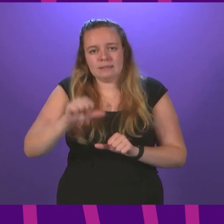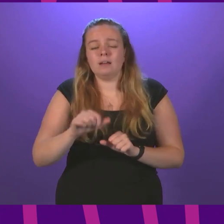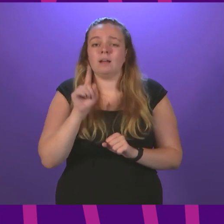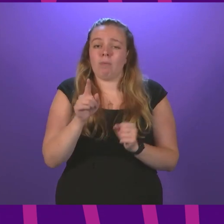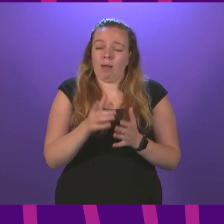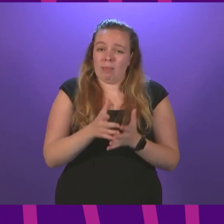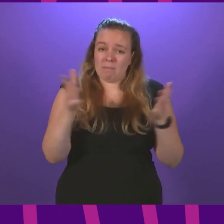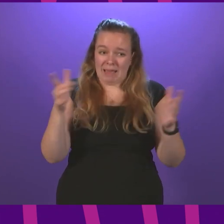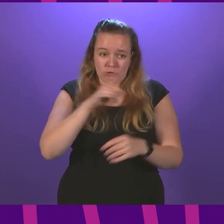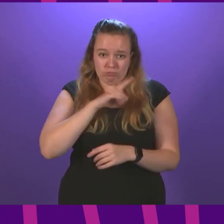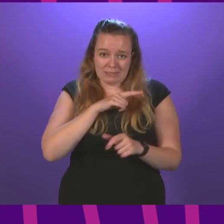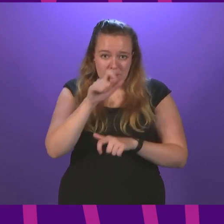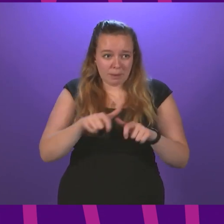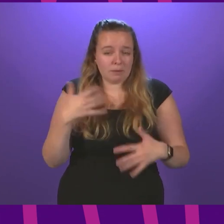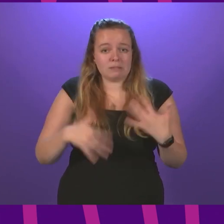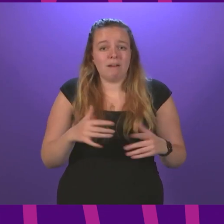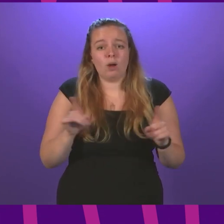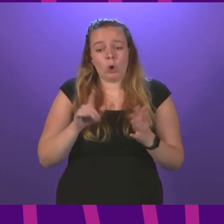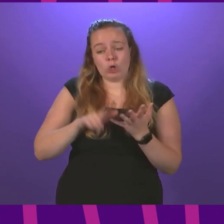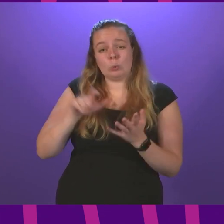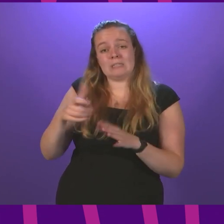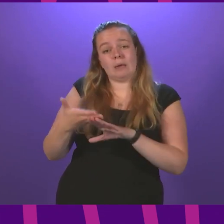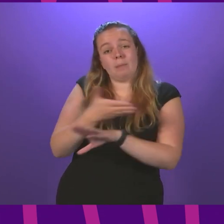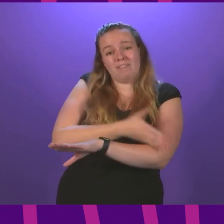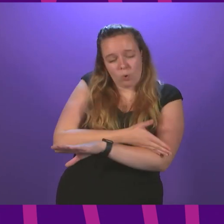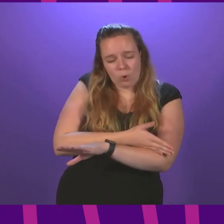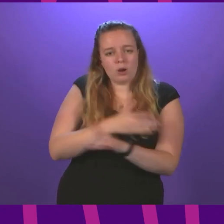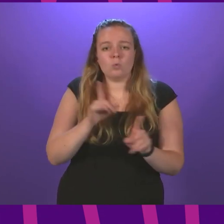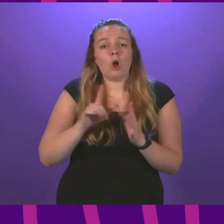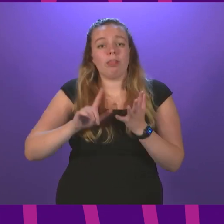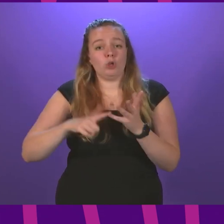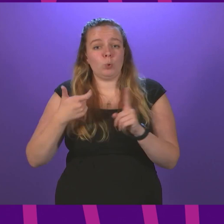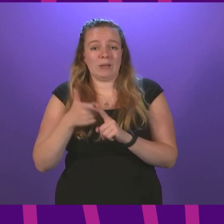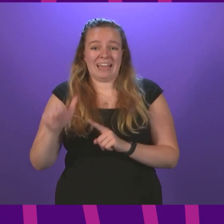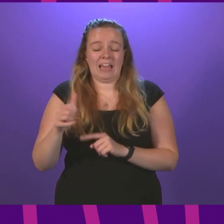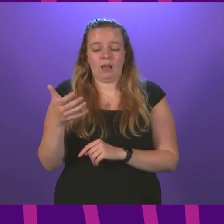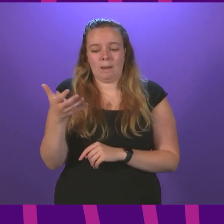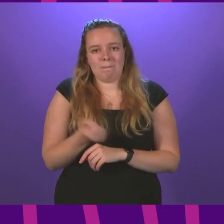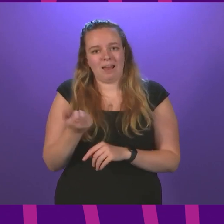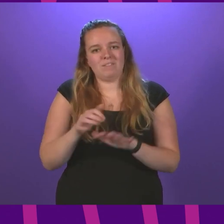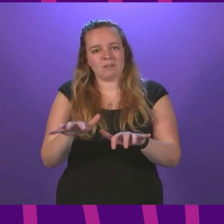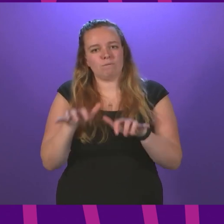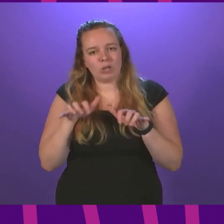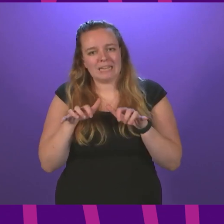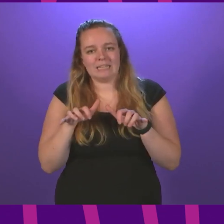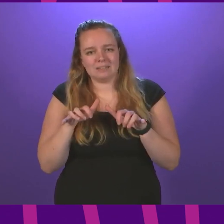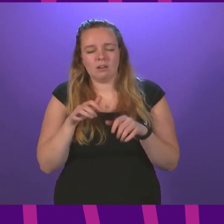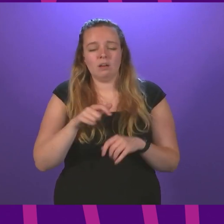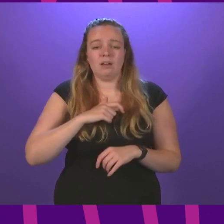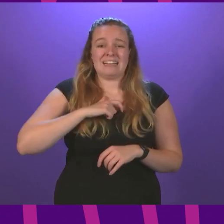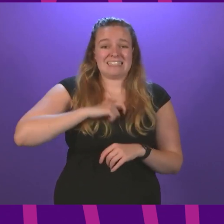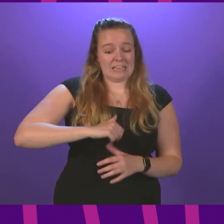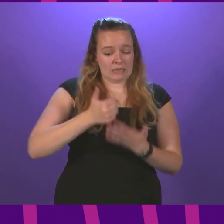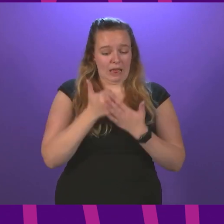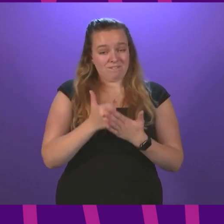major reason for people struggling on universal credit previously has been the UK benefits freeze. Citizens Advice